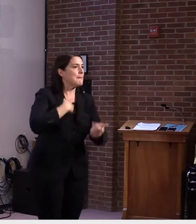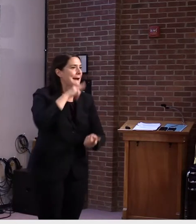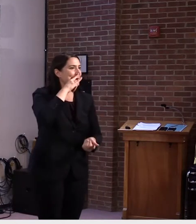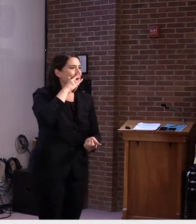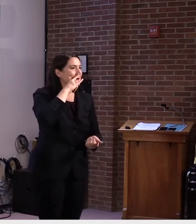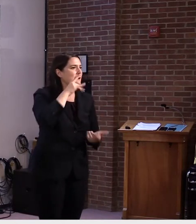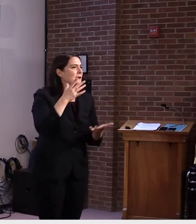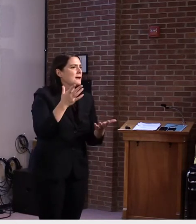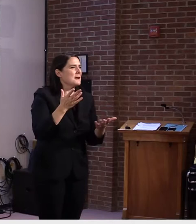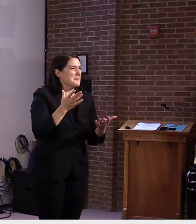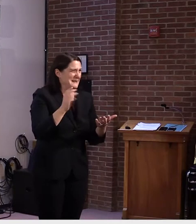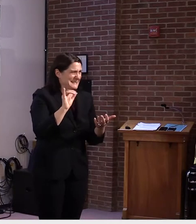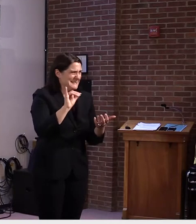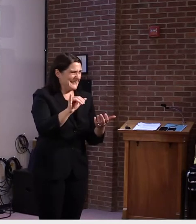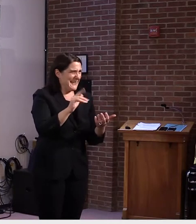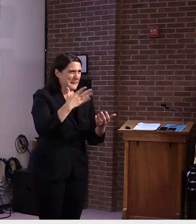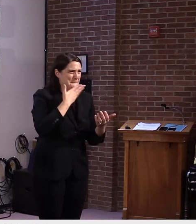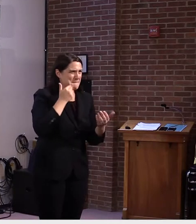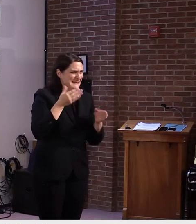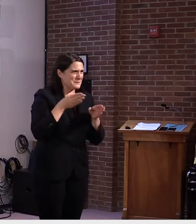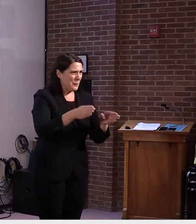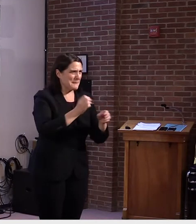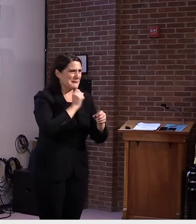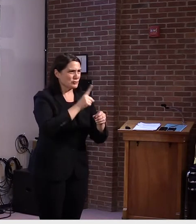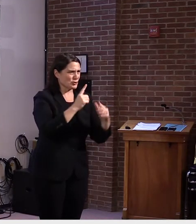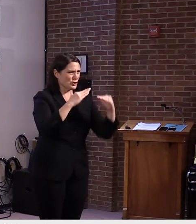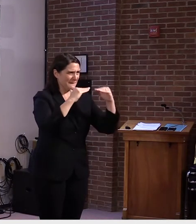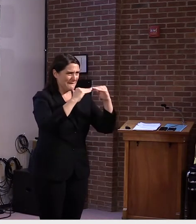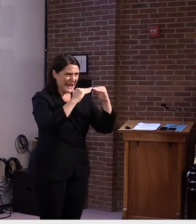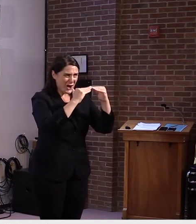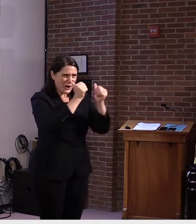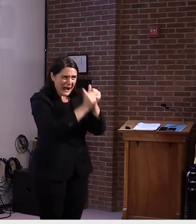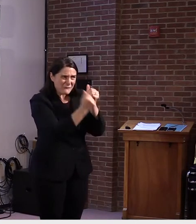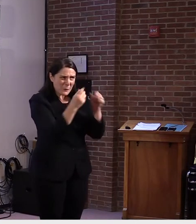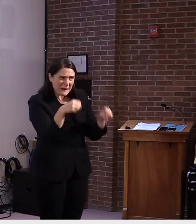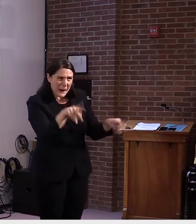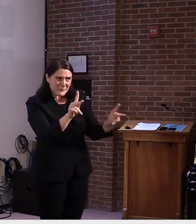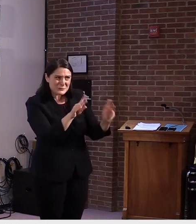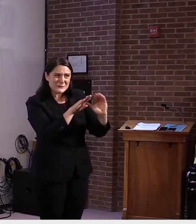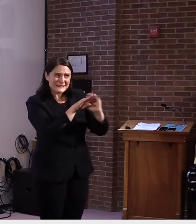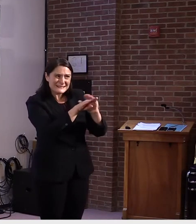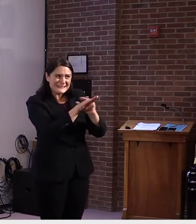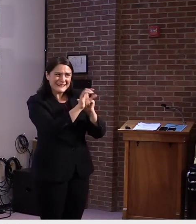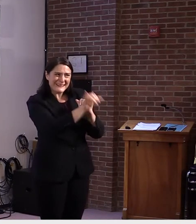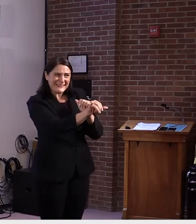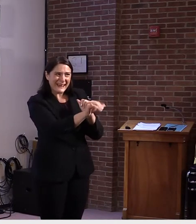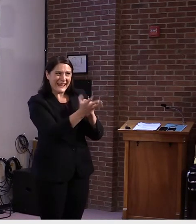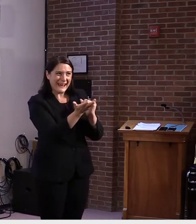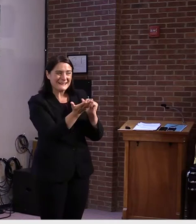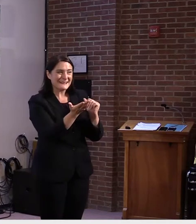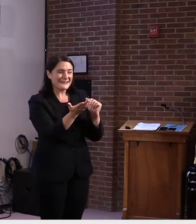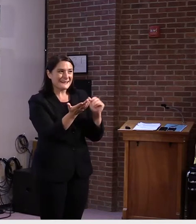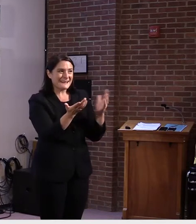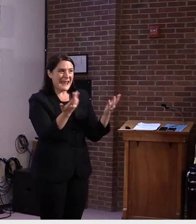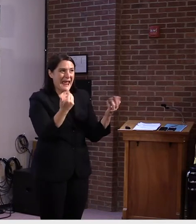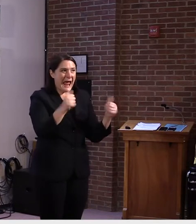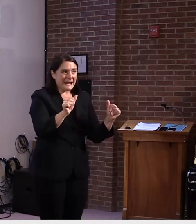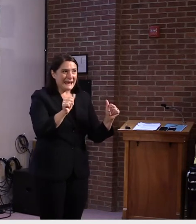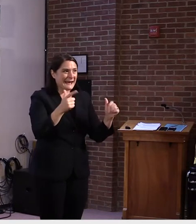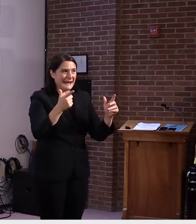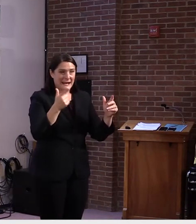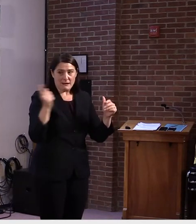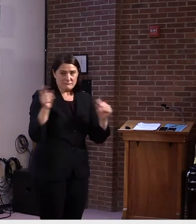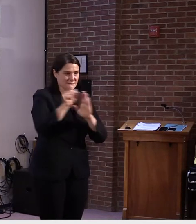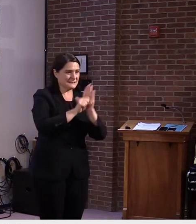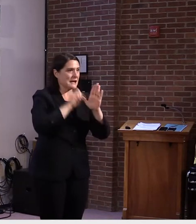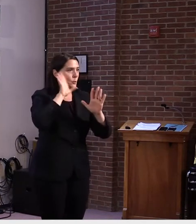it's for, it's not exactly the best way to make sure everyone gets access to this in some ways. I mean, is this safe to do any outreach to try